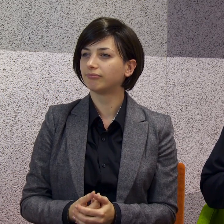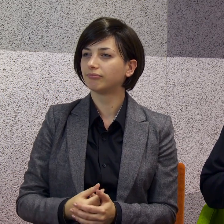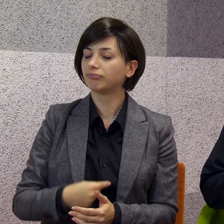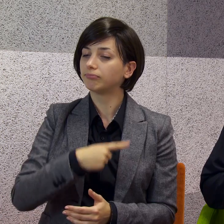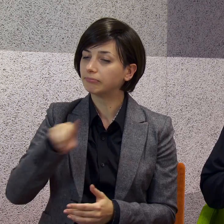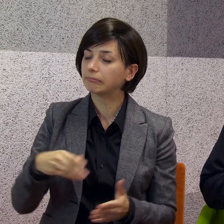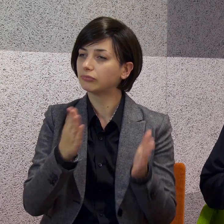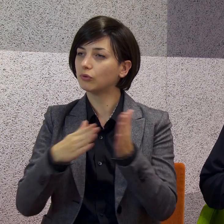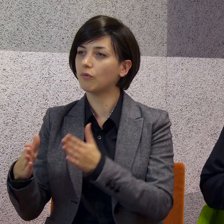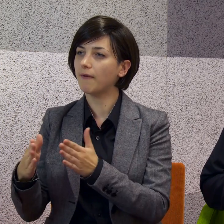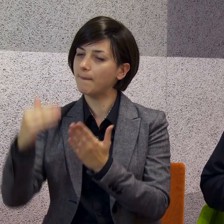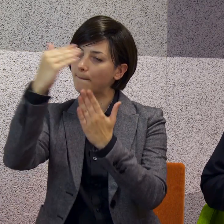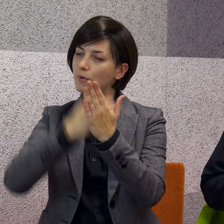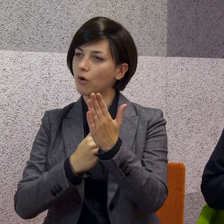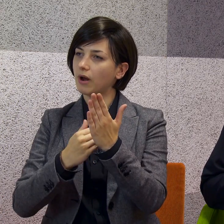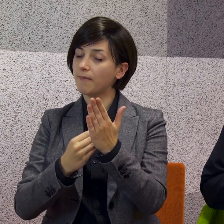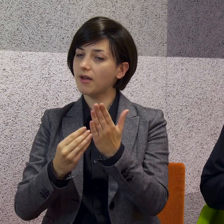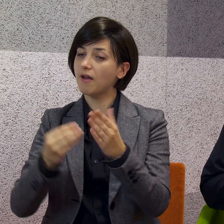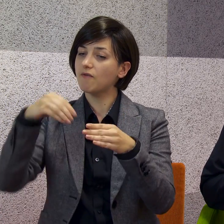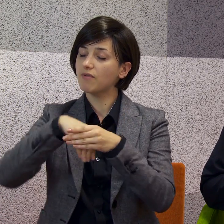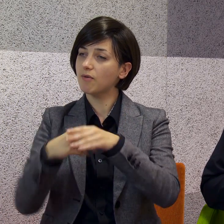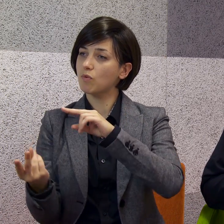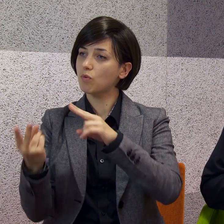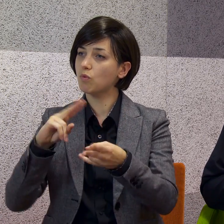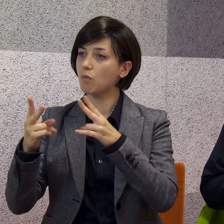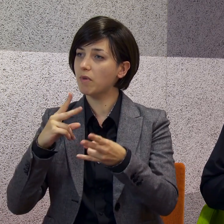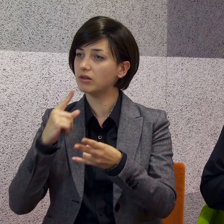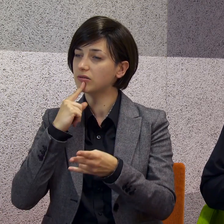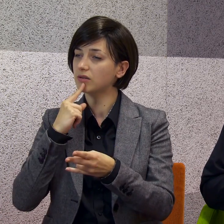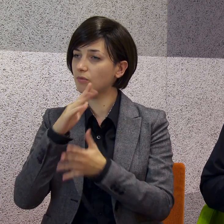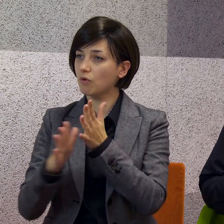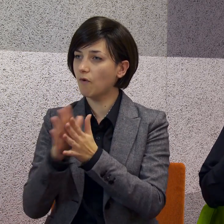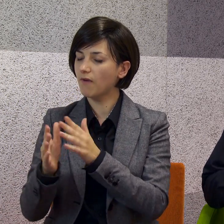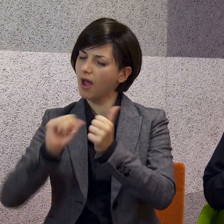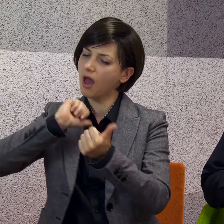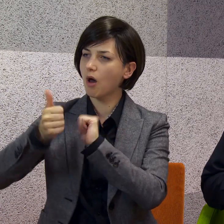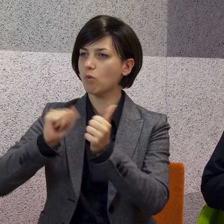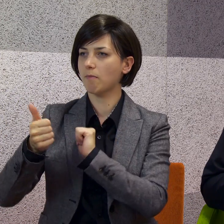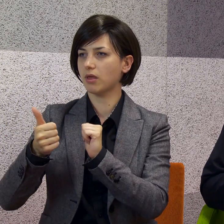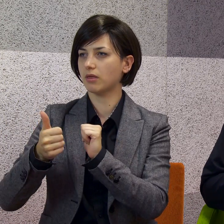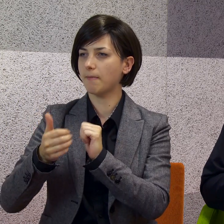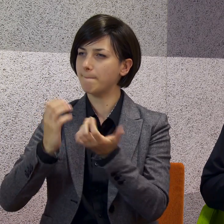is able to translate sign language automatically. And on the other side.